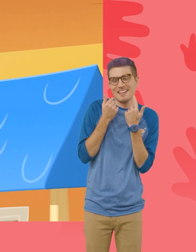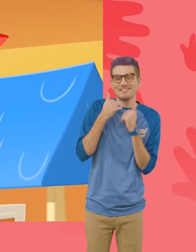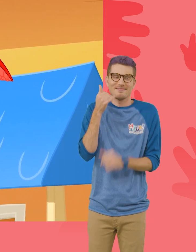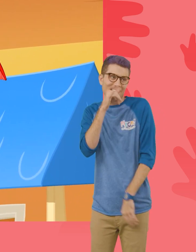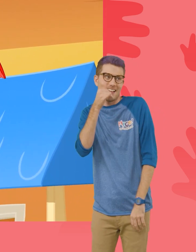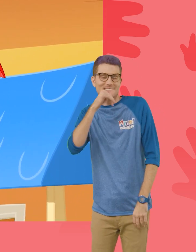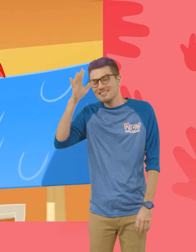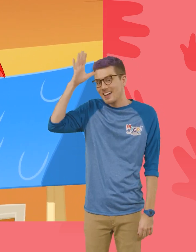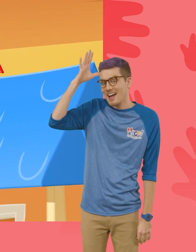Daddy!